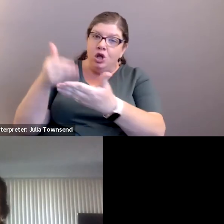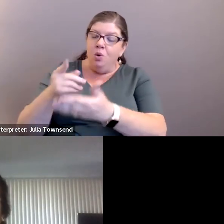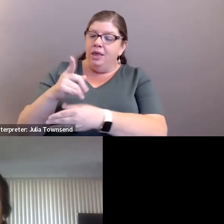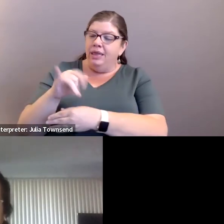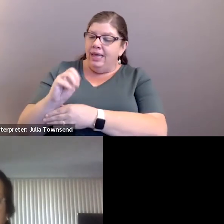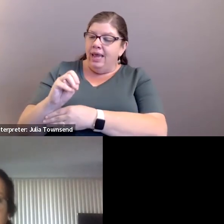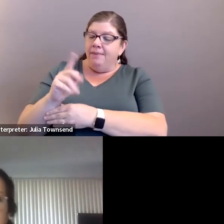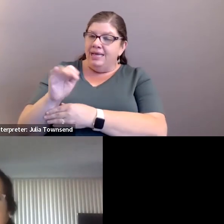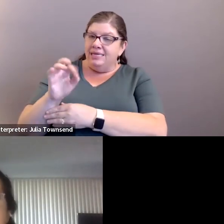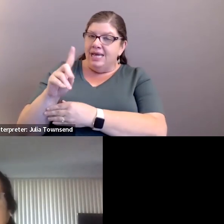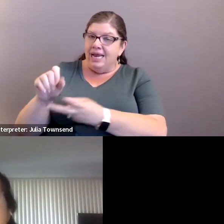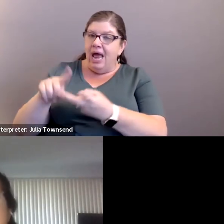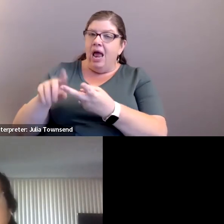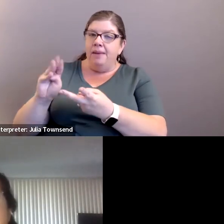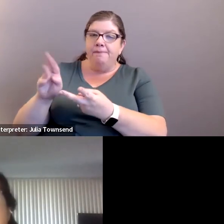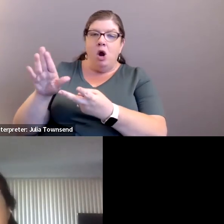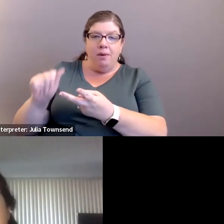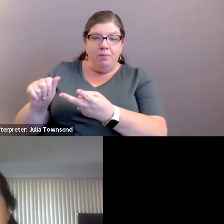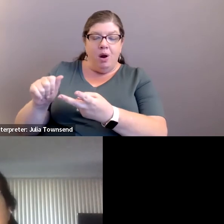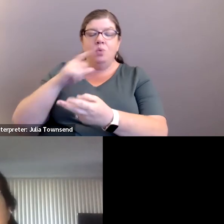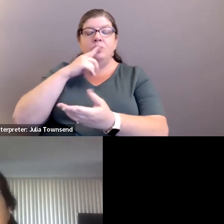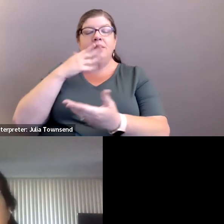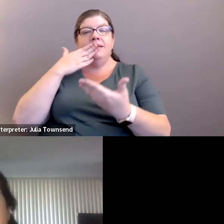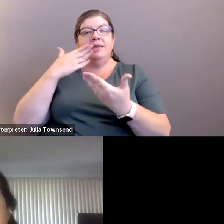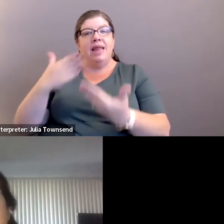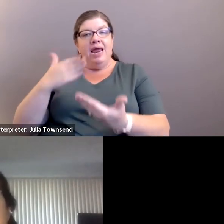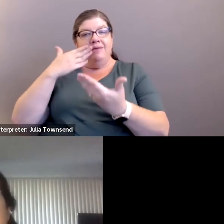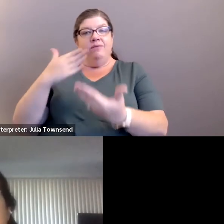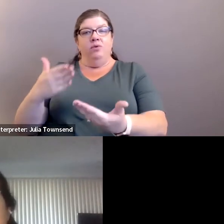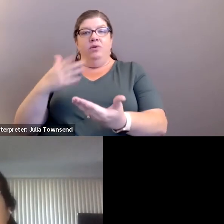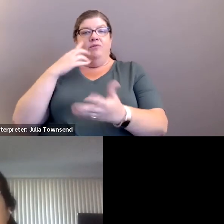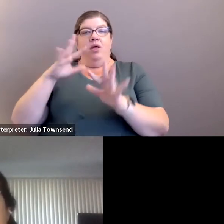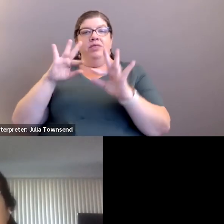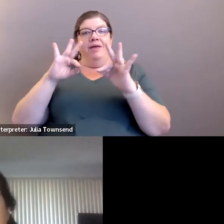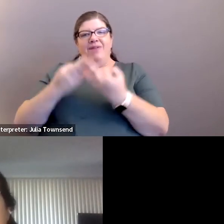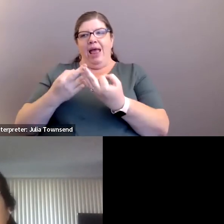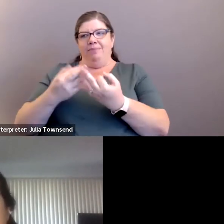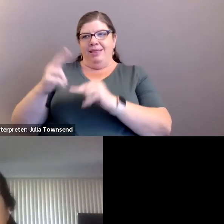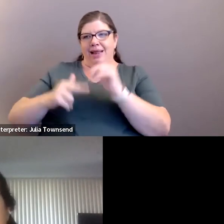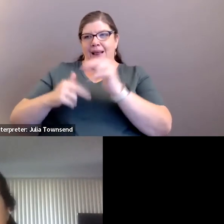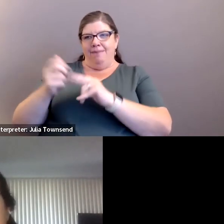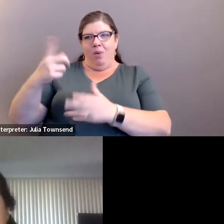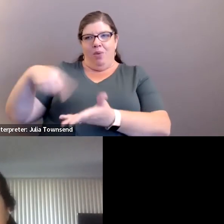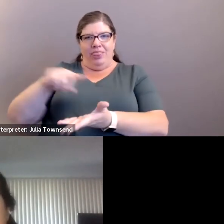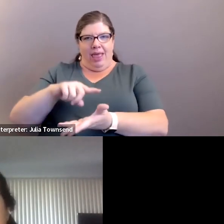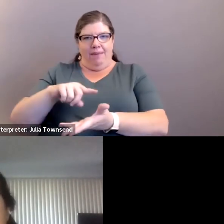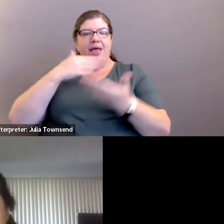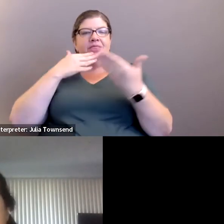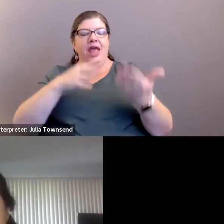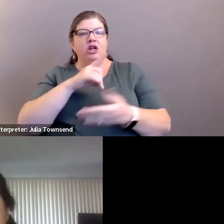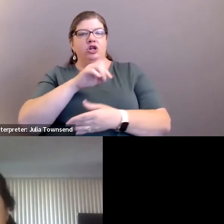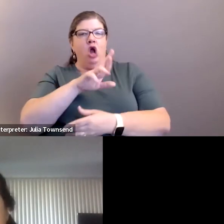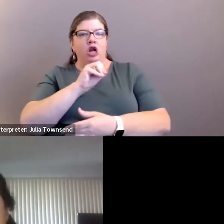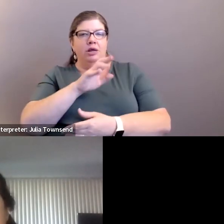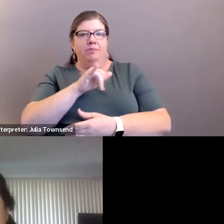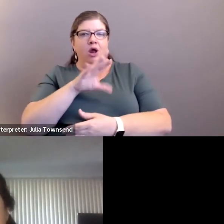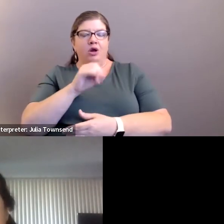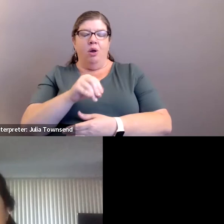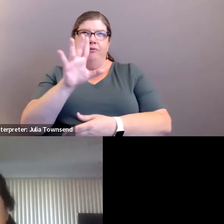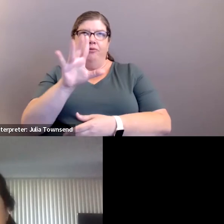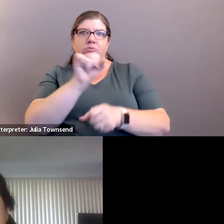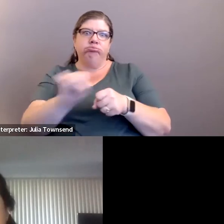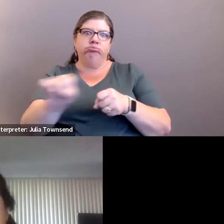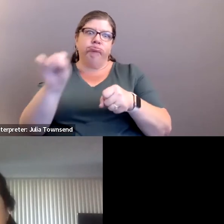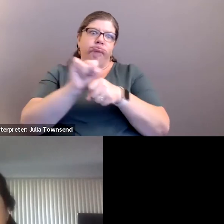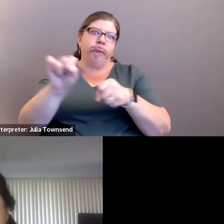Kim Cressida and Barbara, and I'm really thankful for, for the family I've built with them. And I want to thank Dr. Maldonado for the endless work